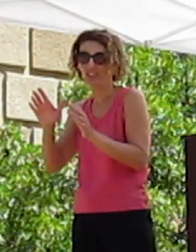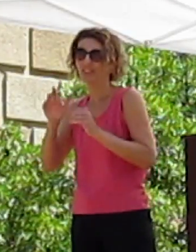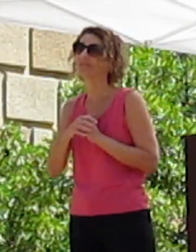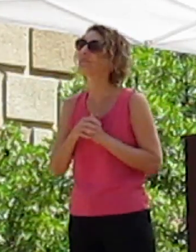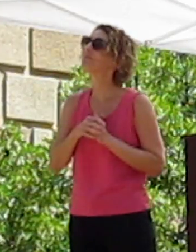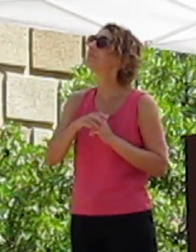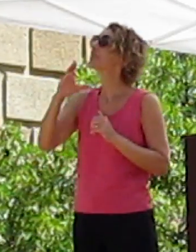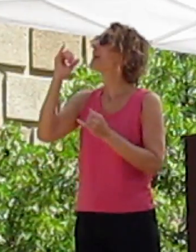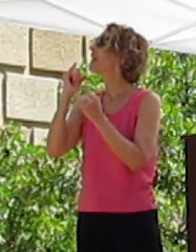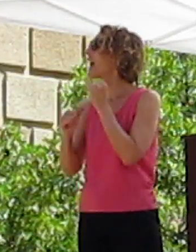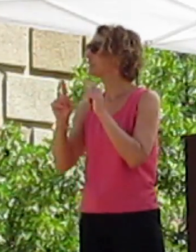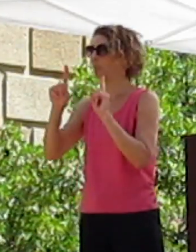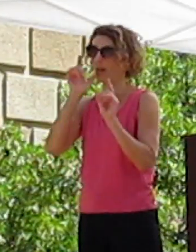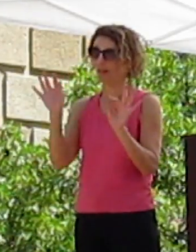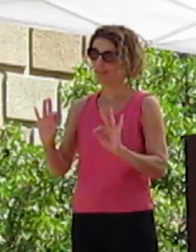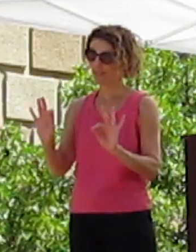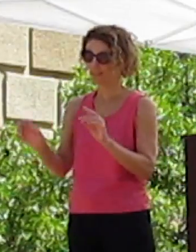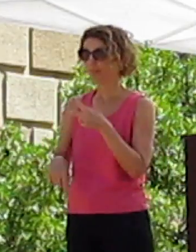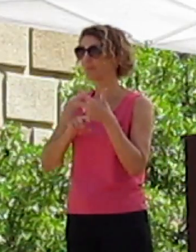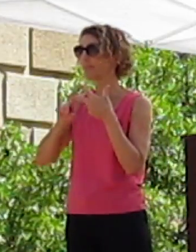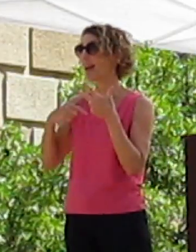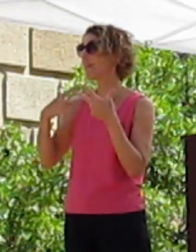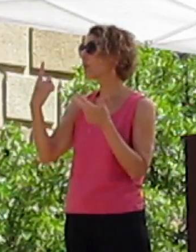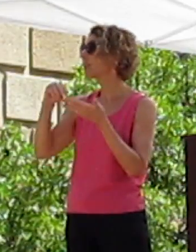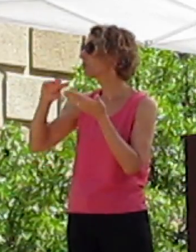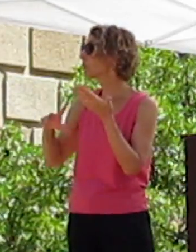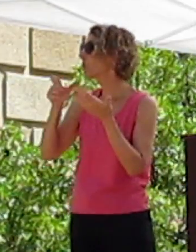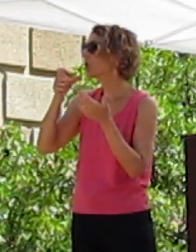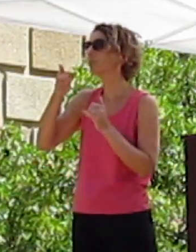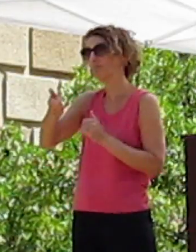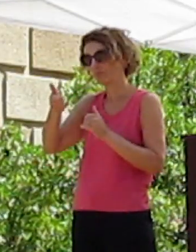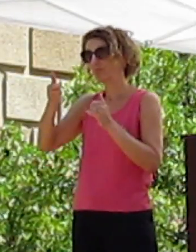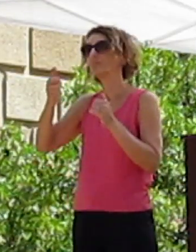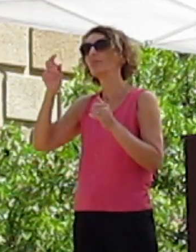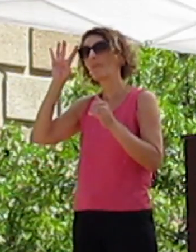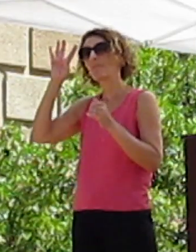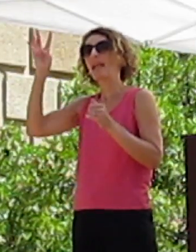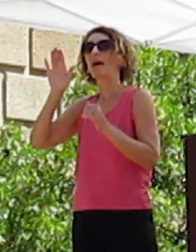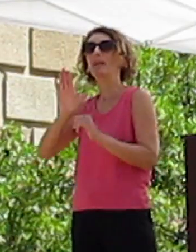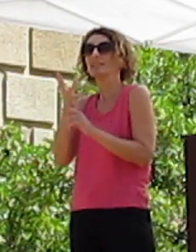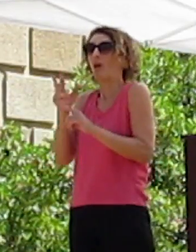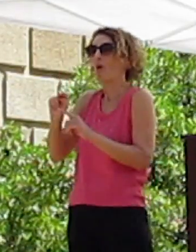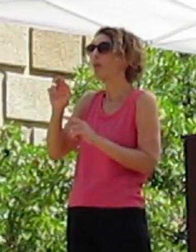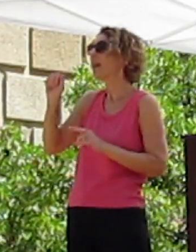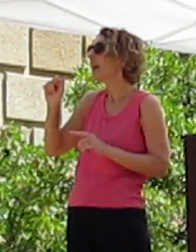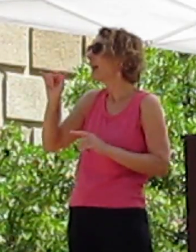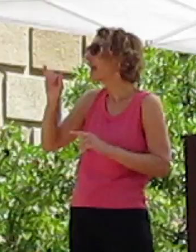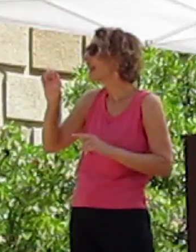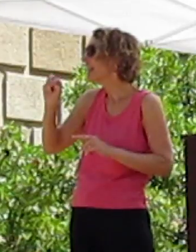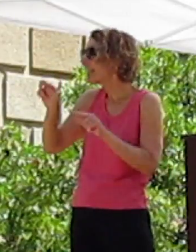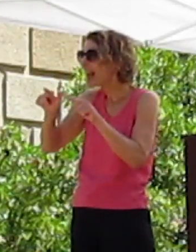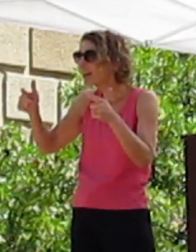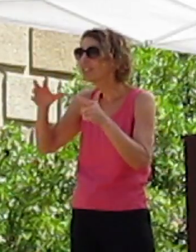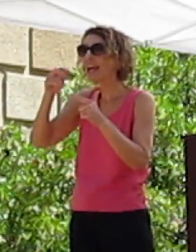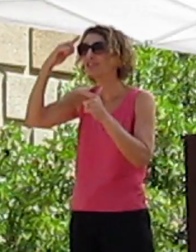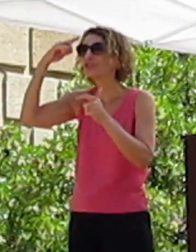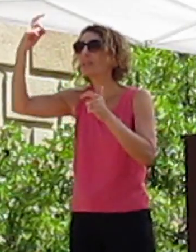Last but not least, I have a student who not only has made up his own alien language, but dreams of going to